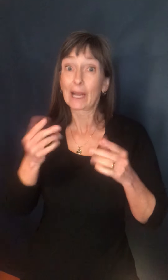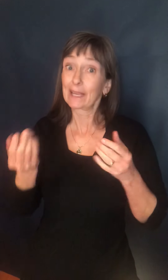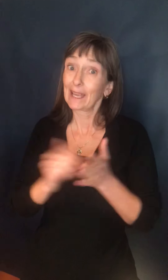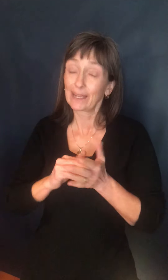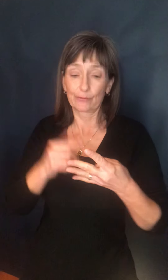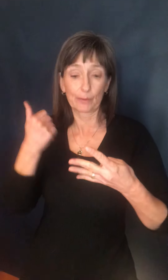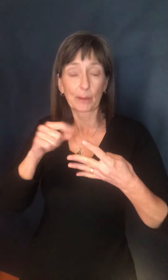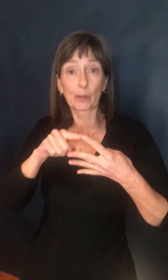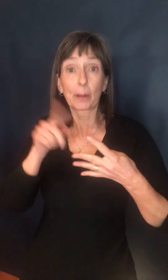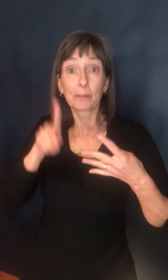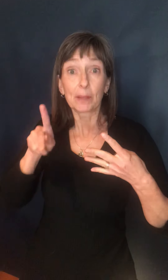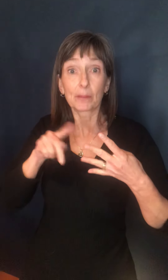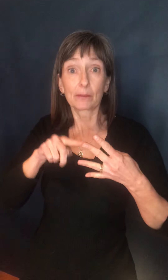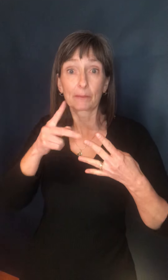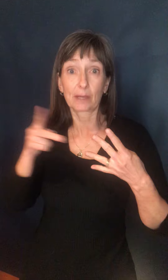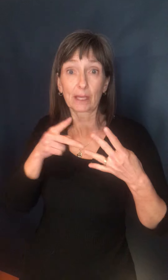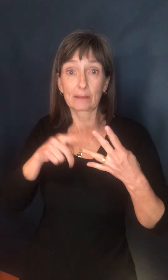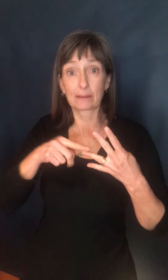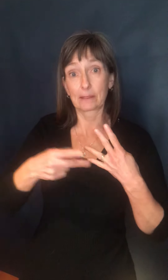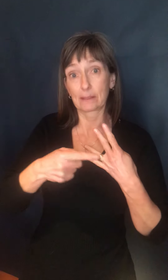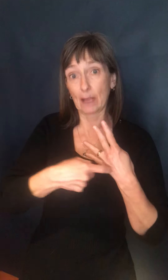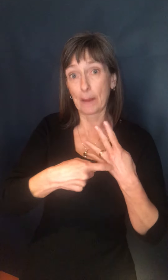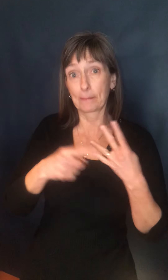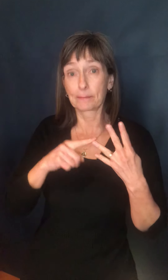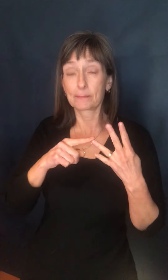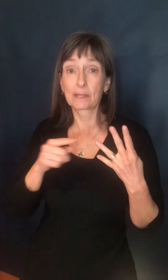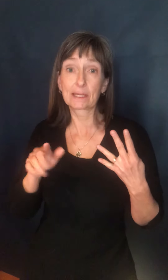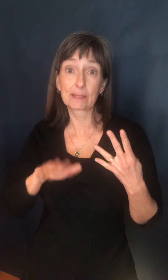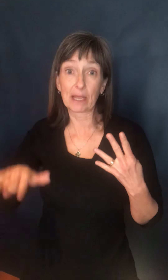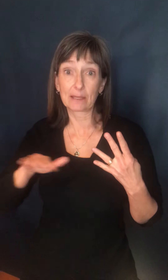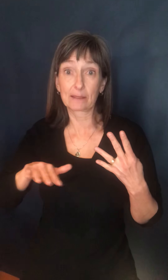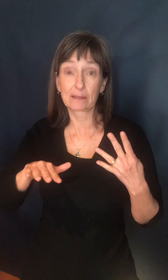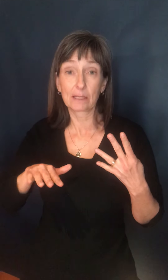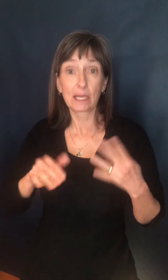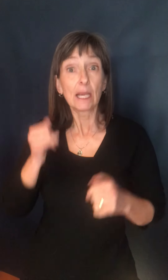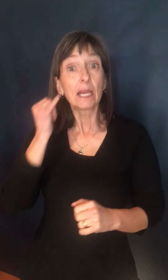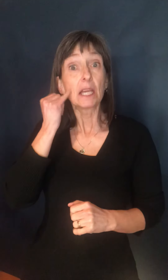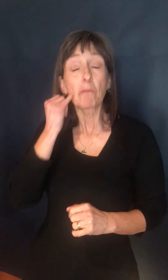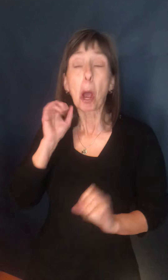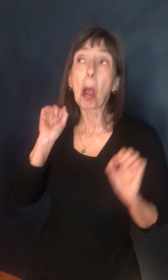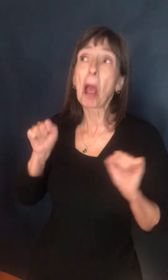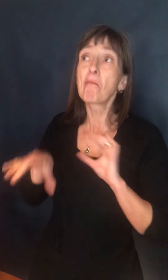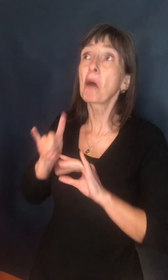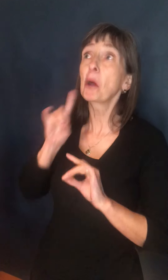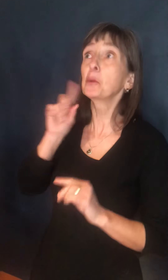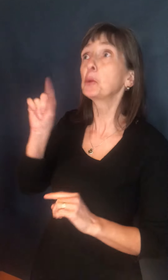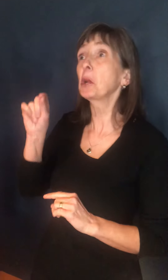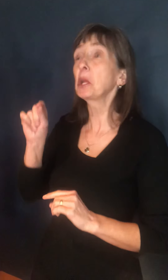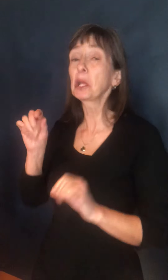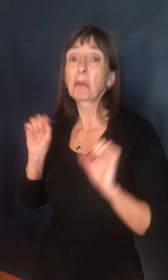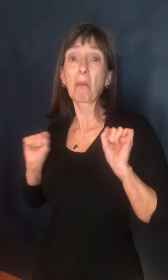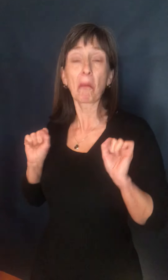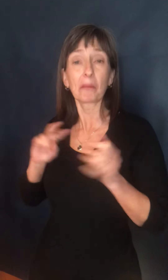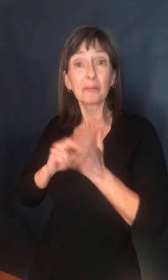time, and place. Just because there are 20 people you can interact with, it doesn't mean that you should have a gathering with all 20 people.